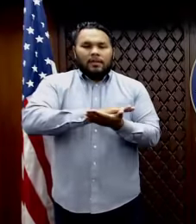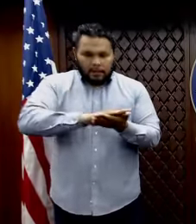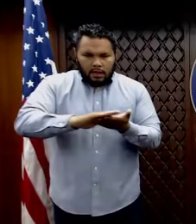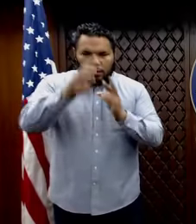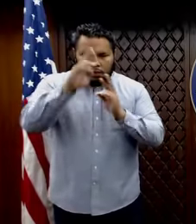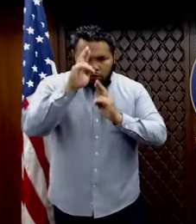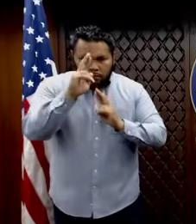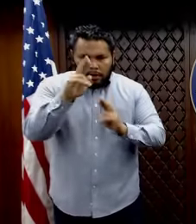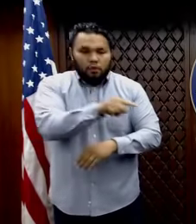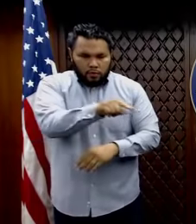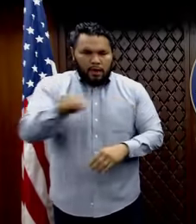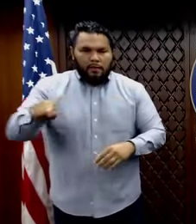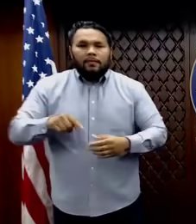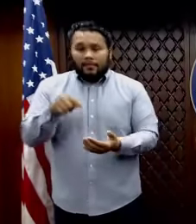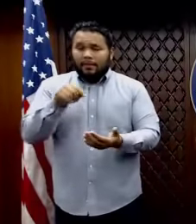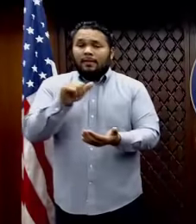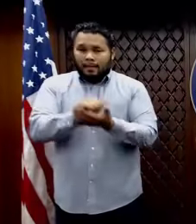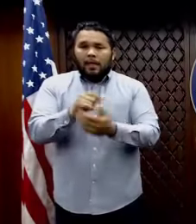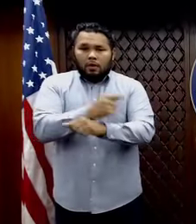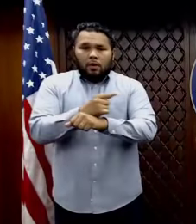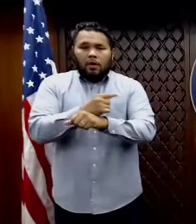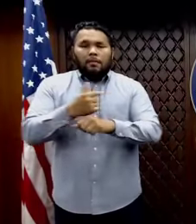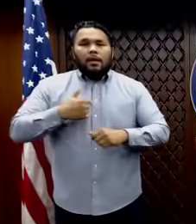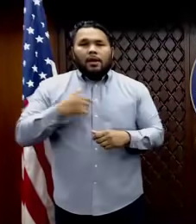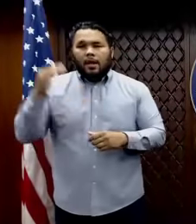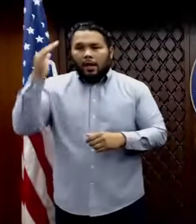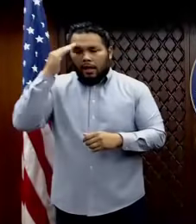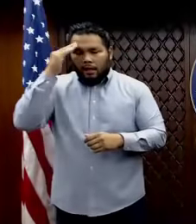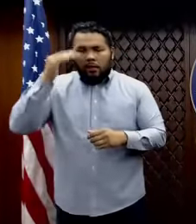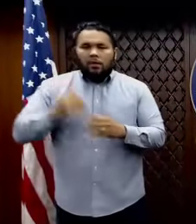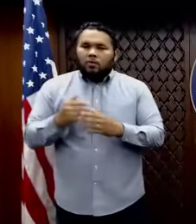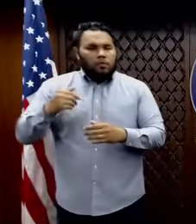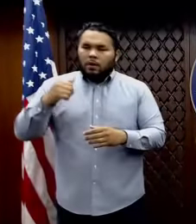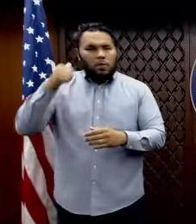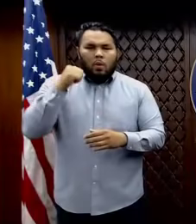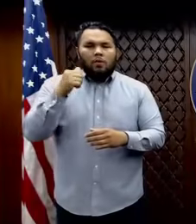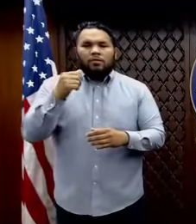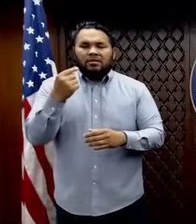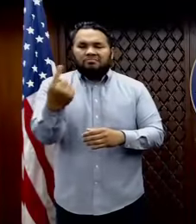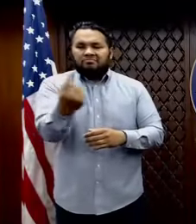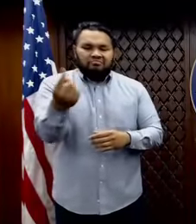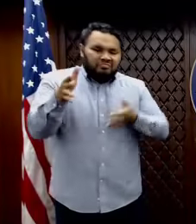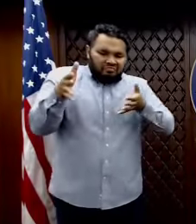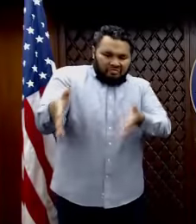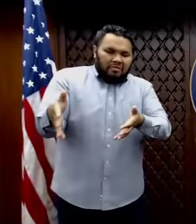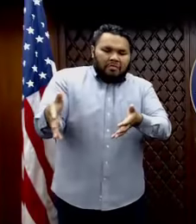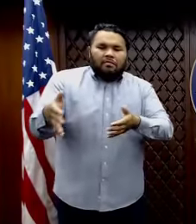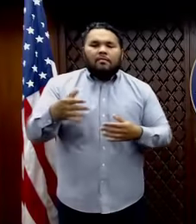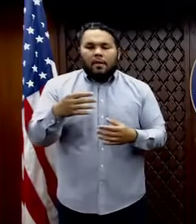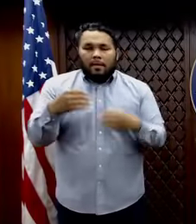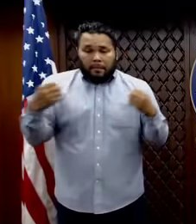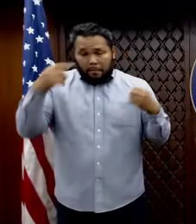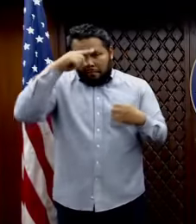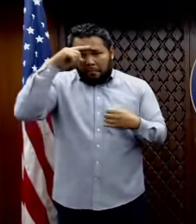and we will not abandon who we are out of fear. Every decision we make during this pandemic is